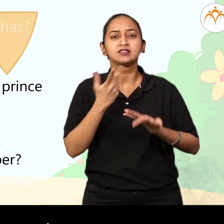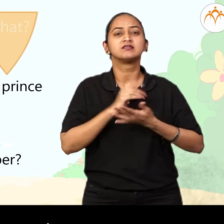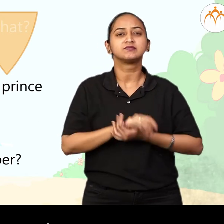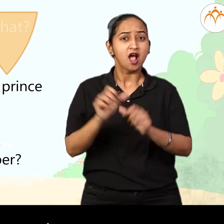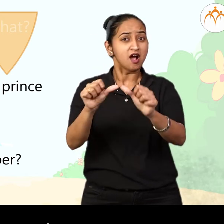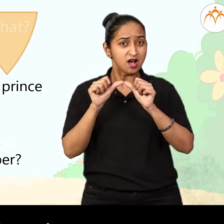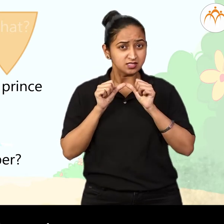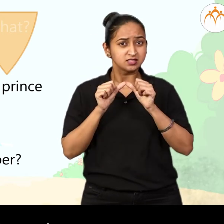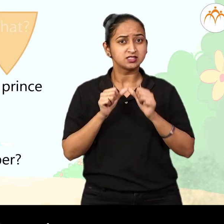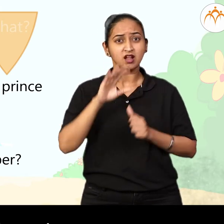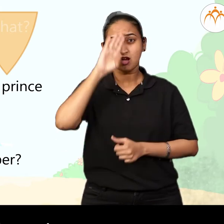The prince